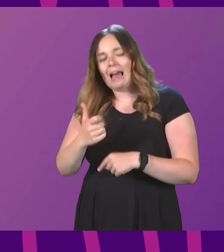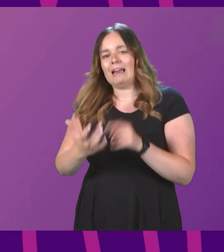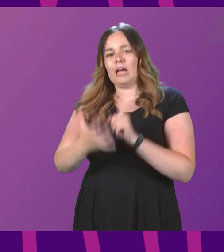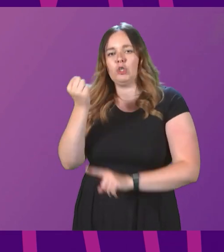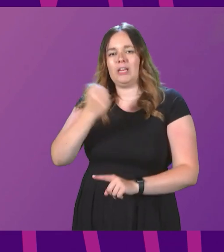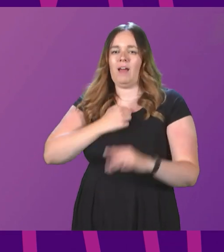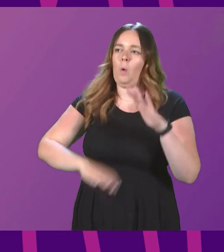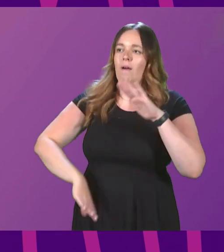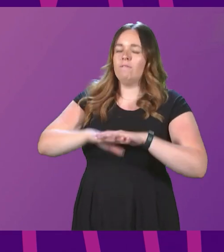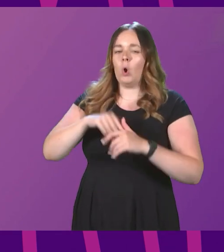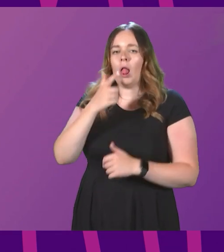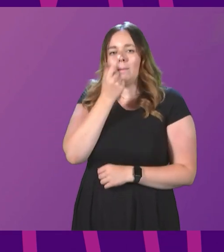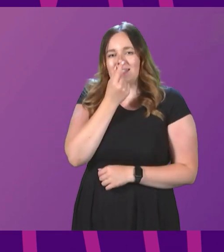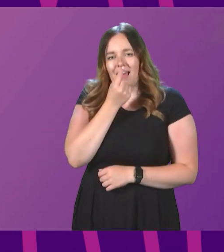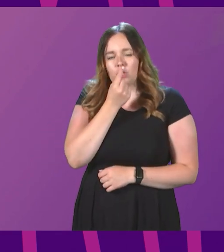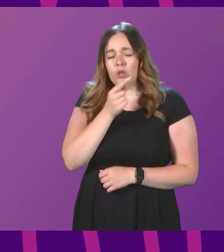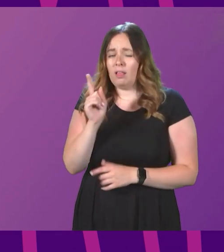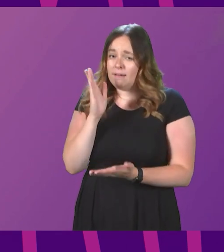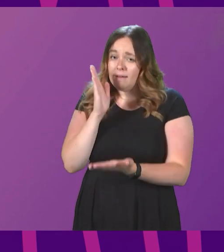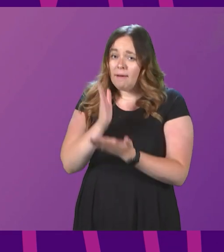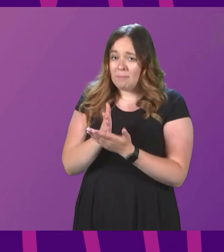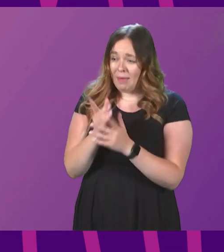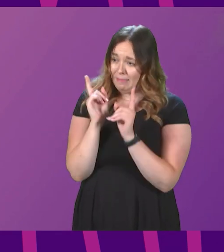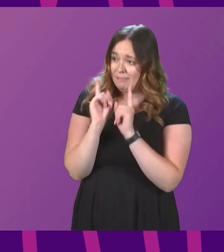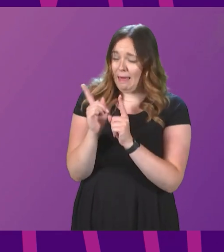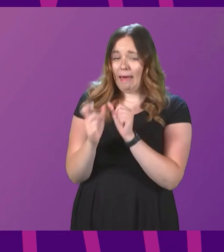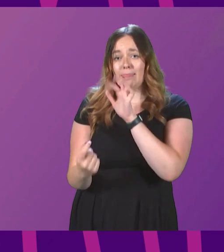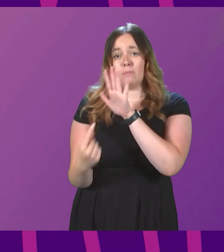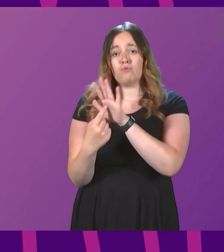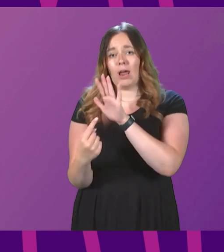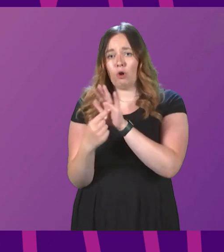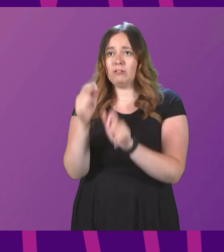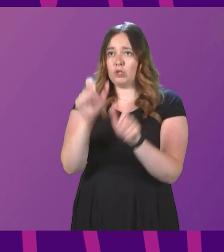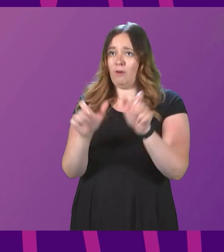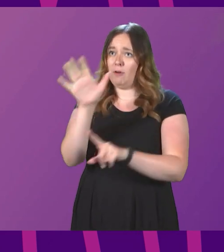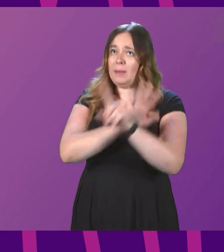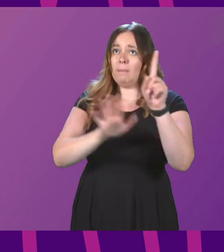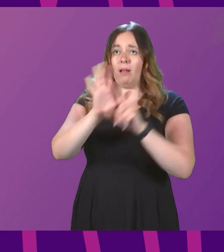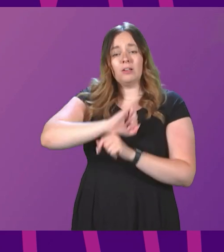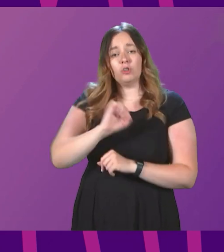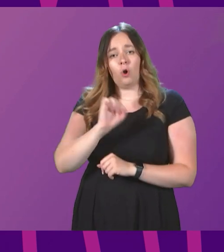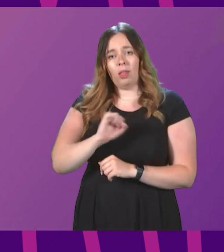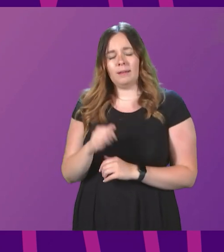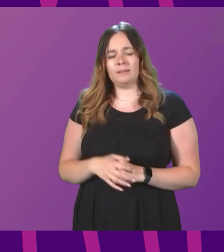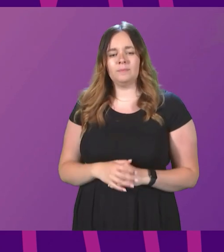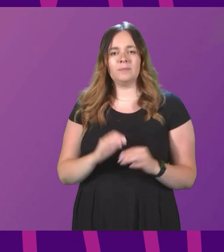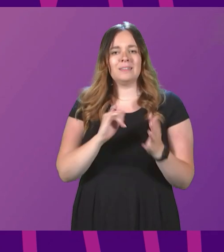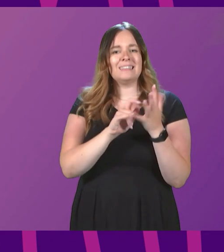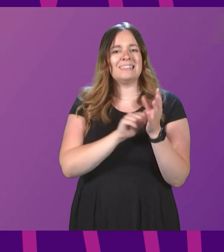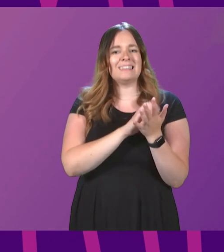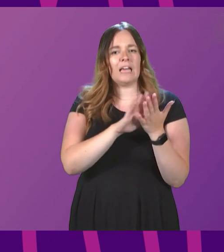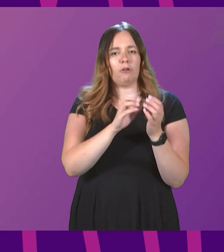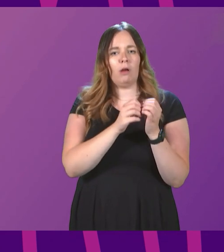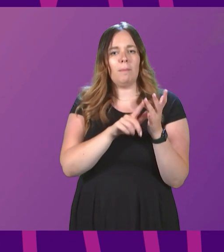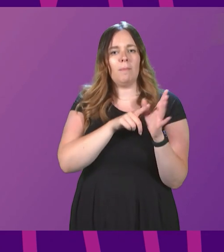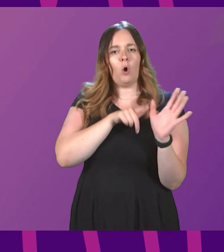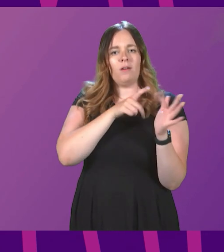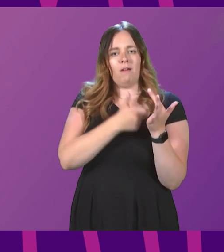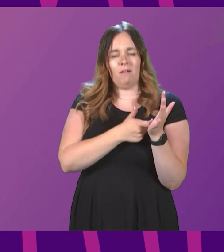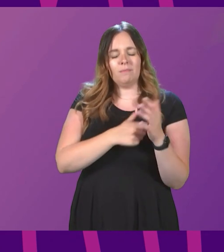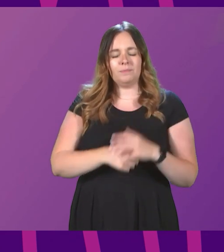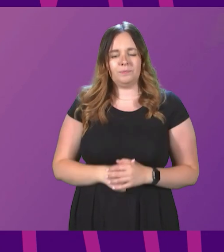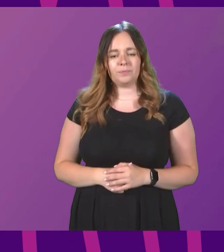our full potential. It is exactly about the priorities of people across this country. Sarah Boyack to be followed by Kenneth Gibson